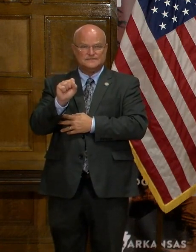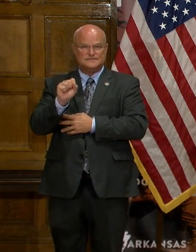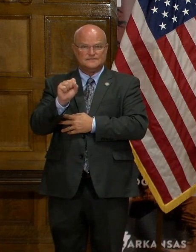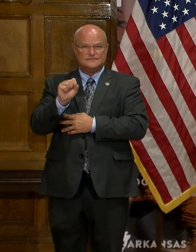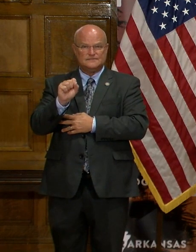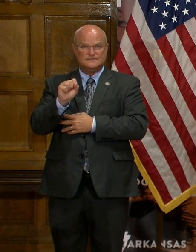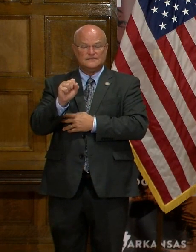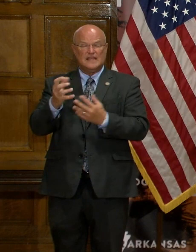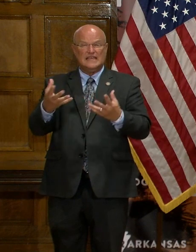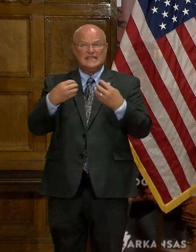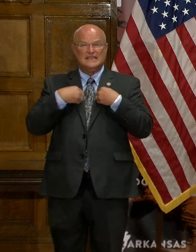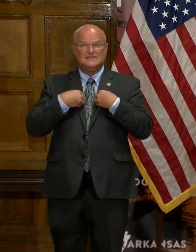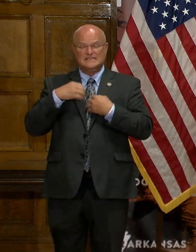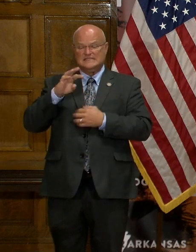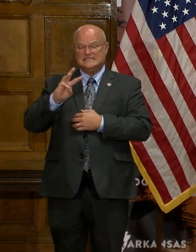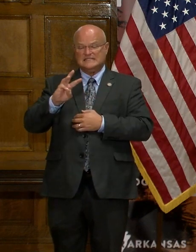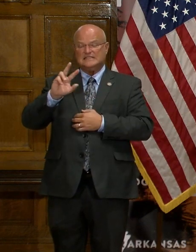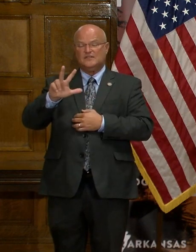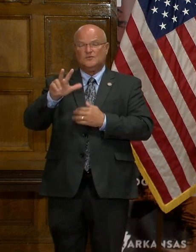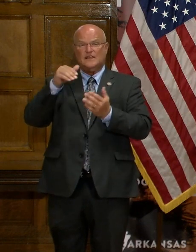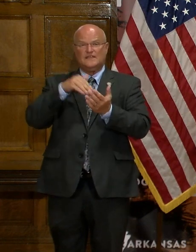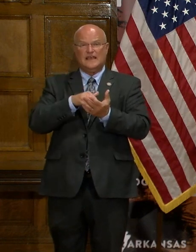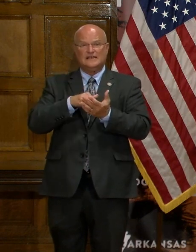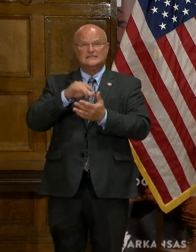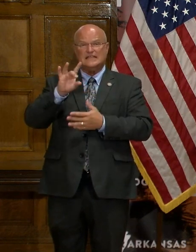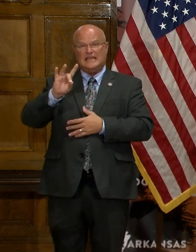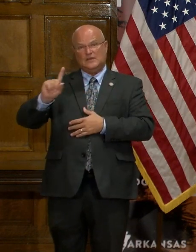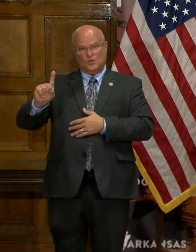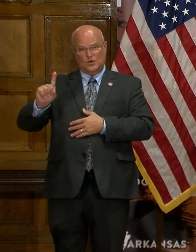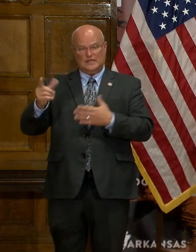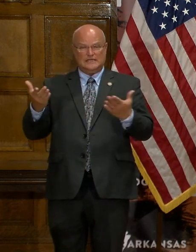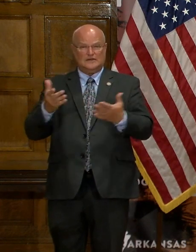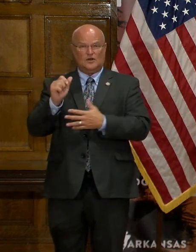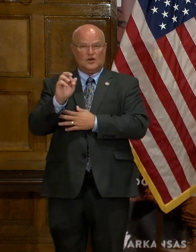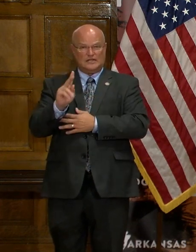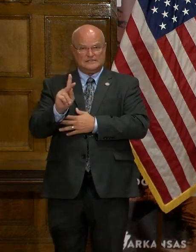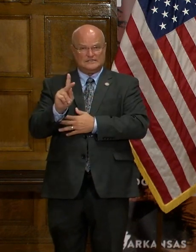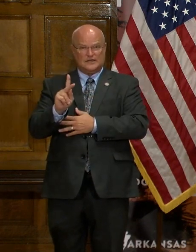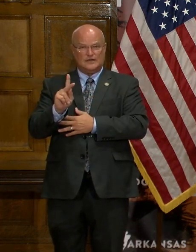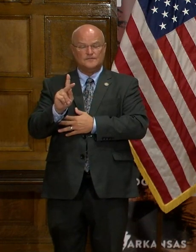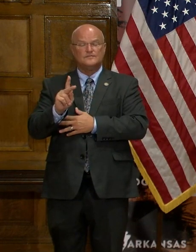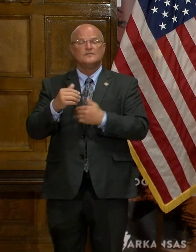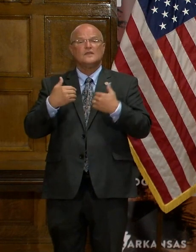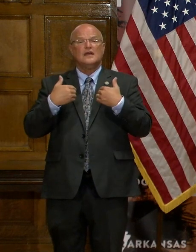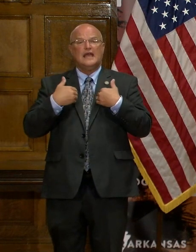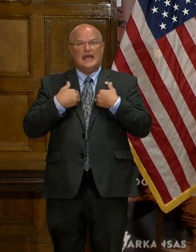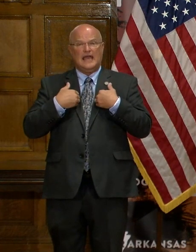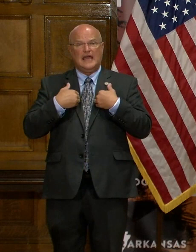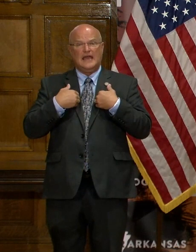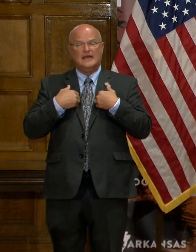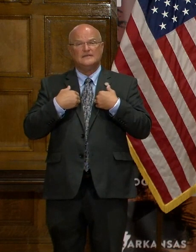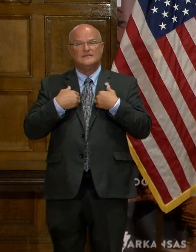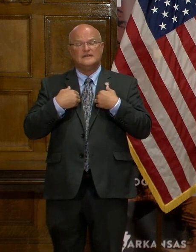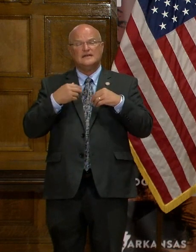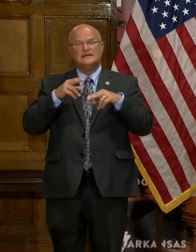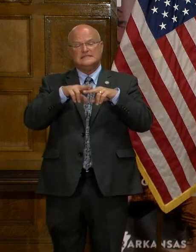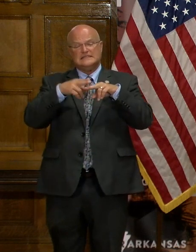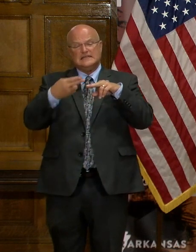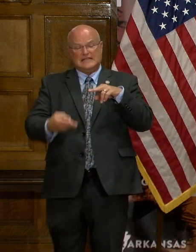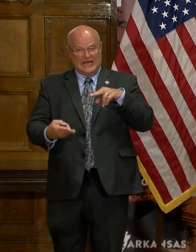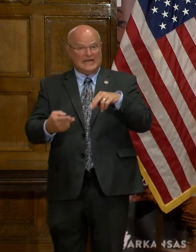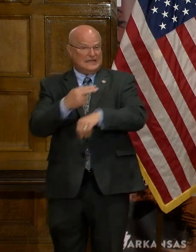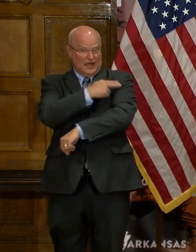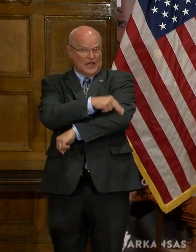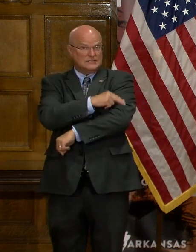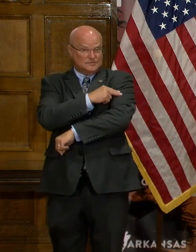That gives us 63,081 cumulative cases in Arkansas. We do have a decline which I'm grateful for of